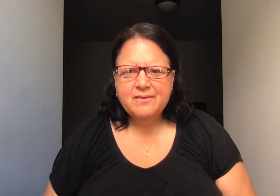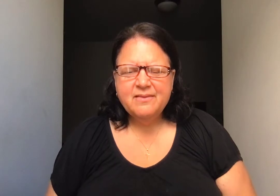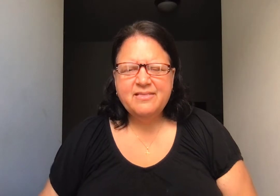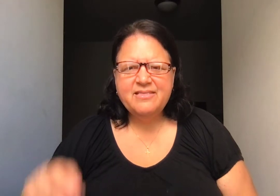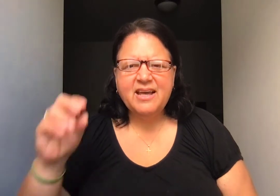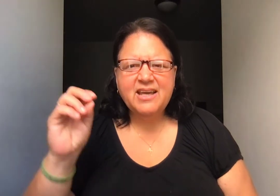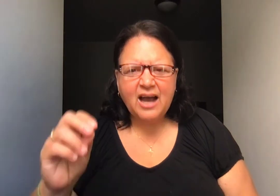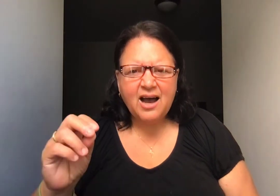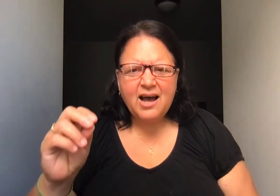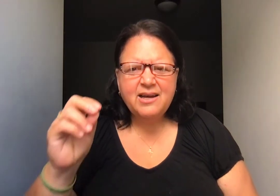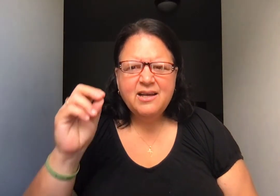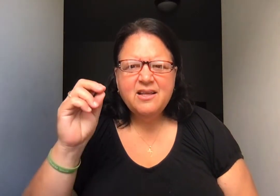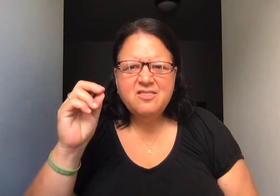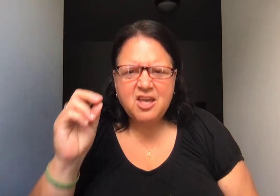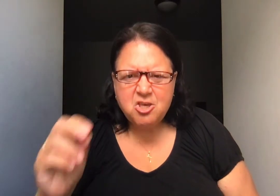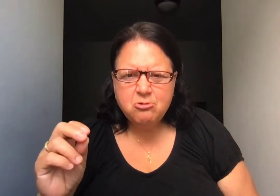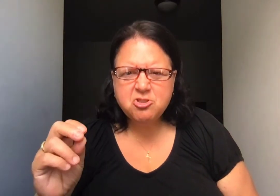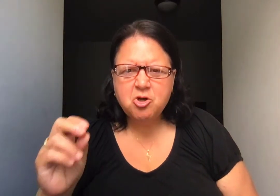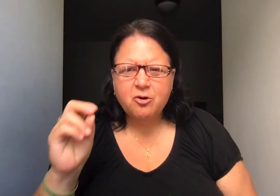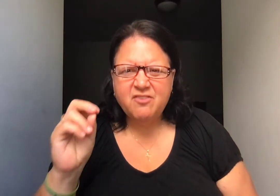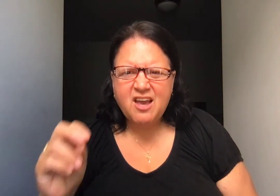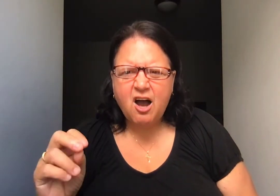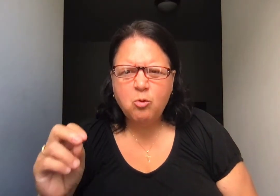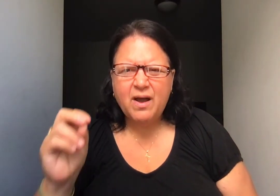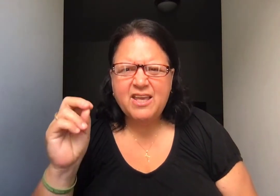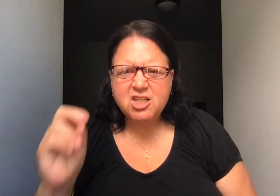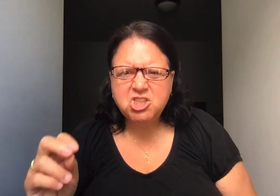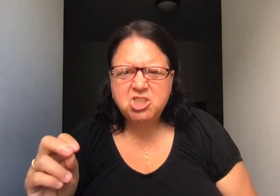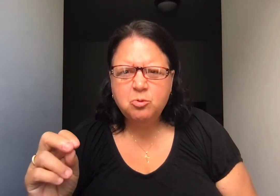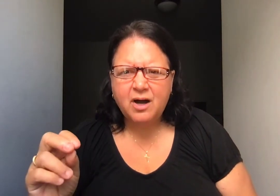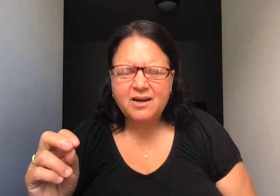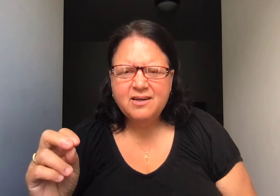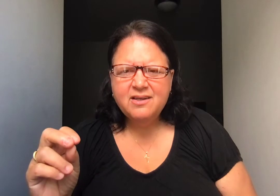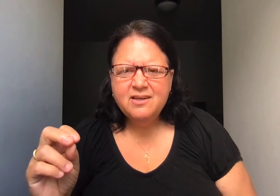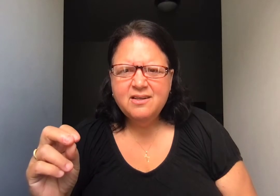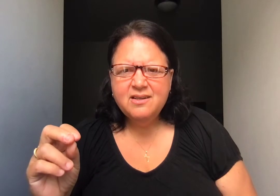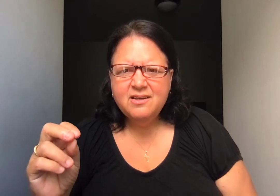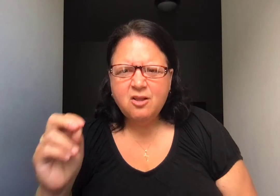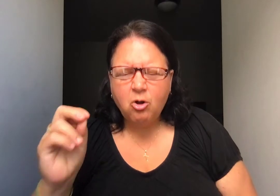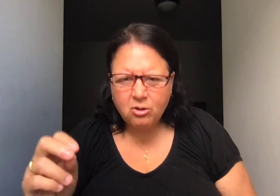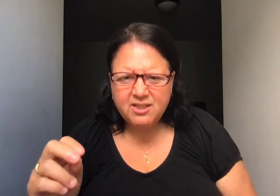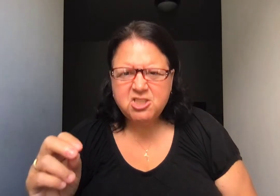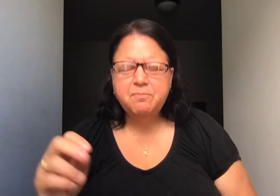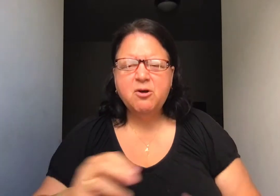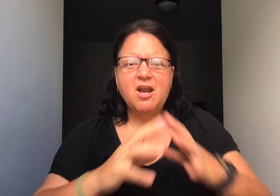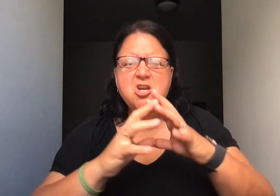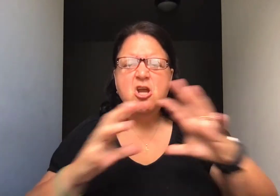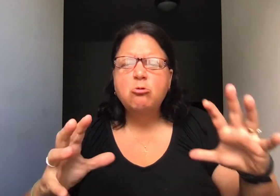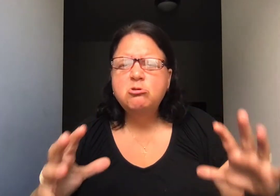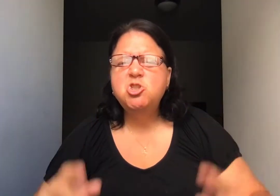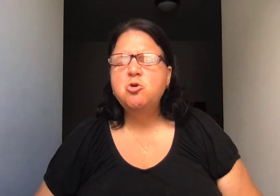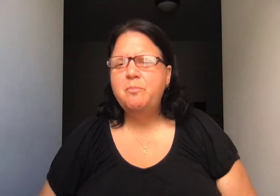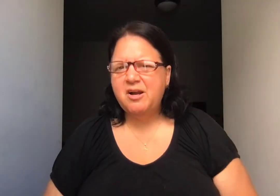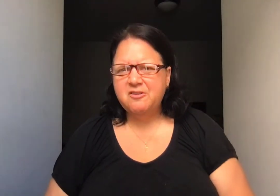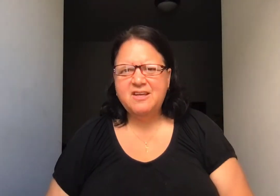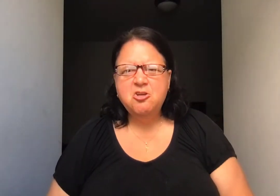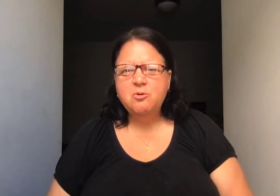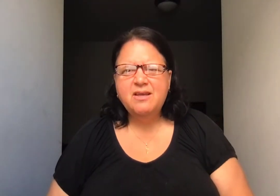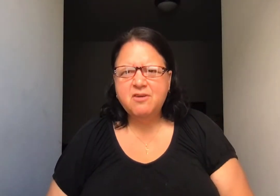The God that you serve, Yahweh, Yeshua, the Holy Spirit, knows you better than you even